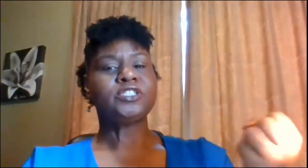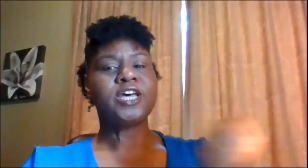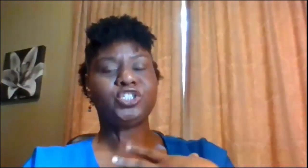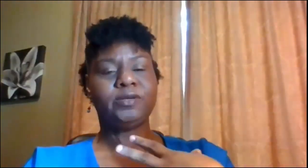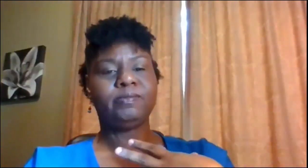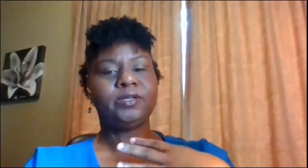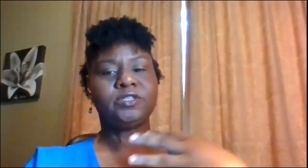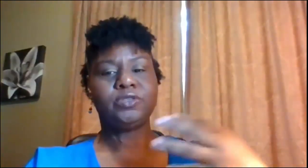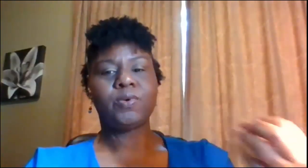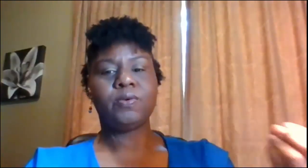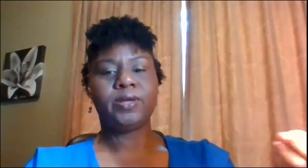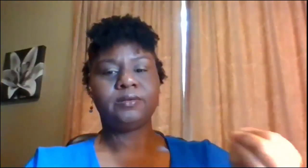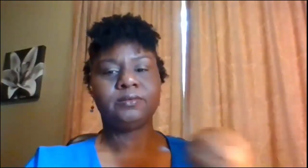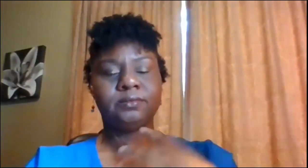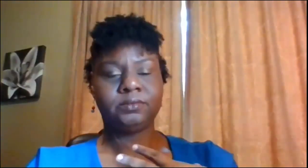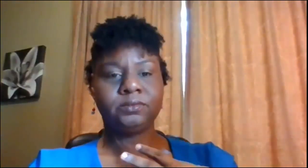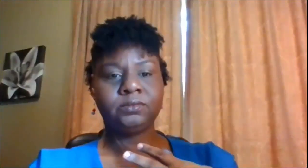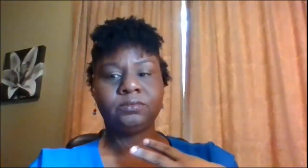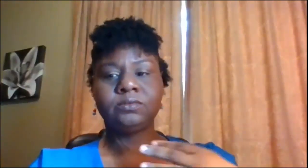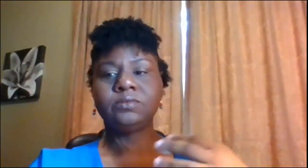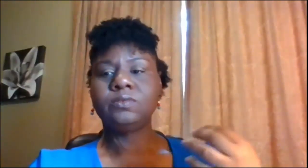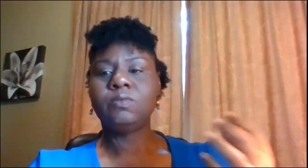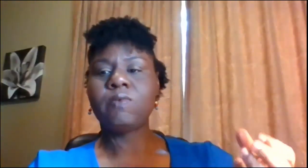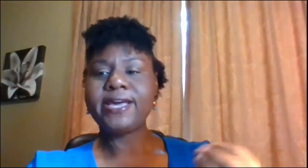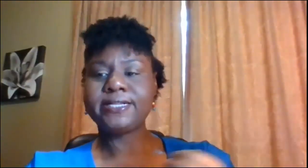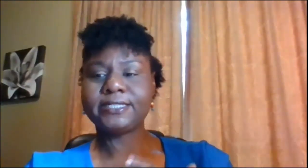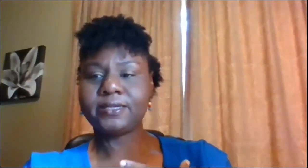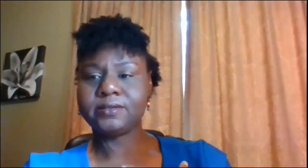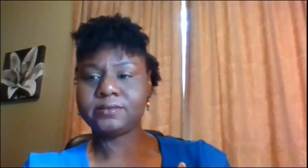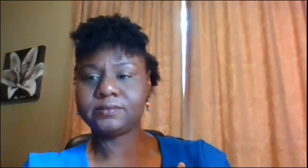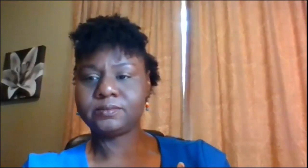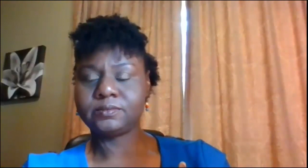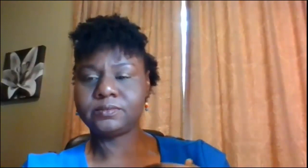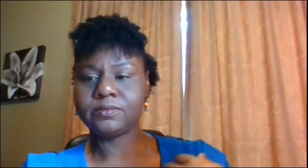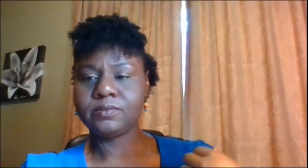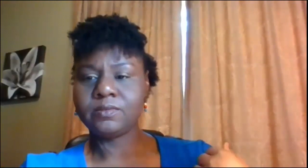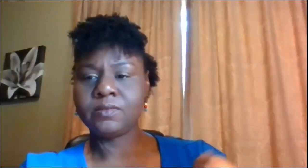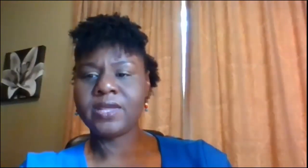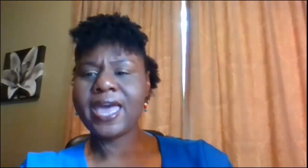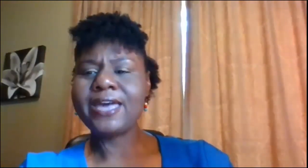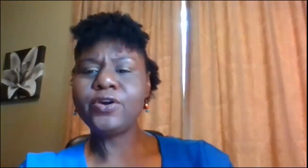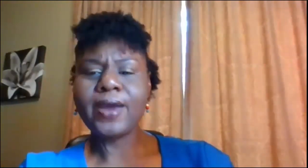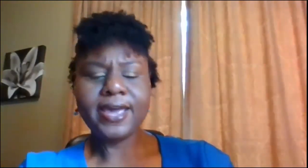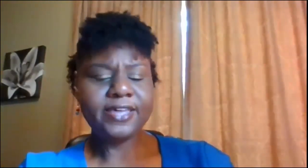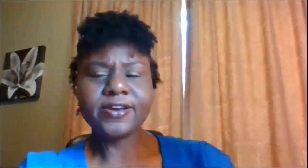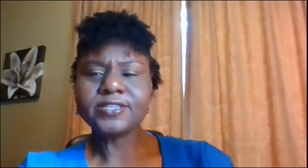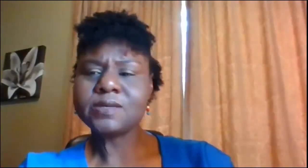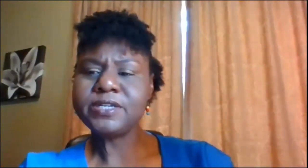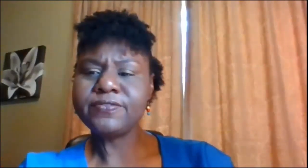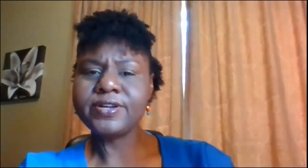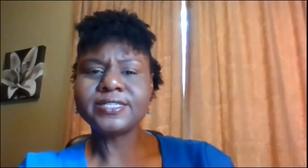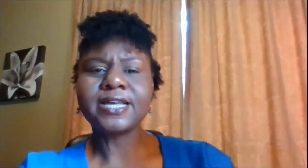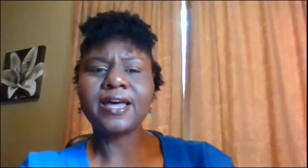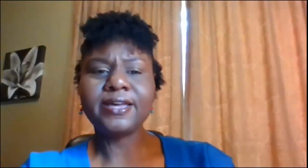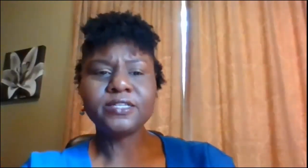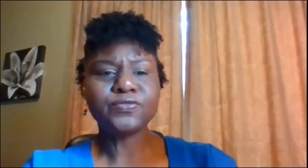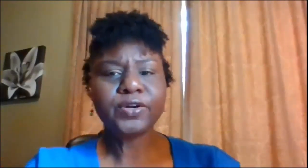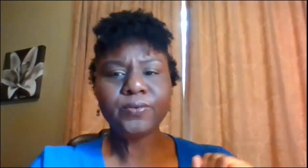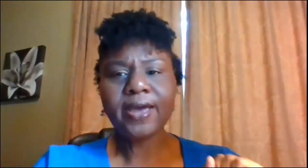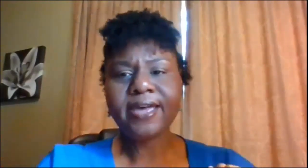touch it just throw it white and gray there's some different signs for gray